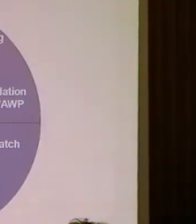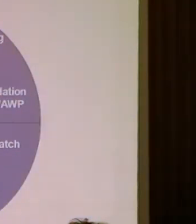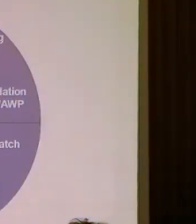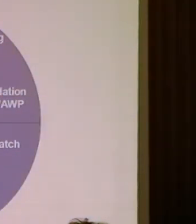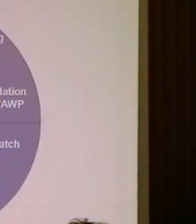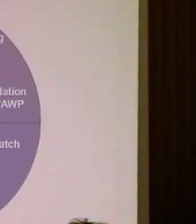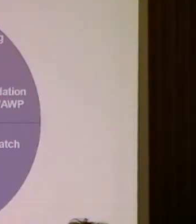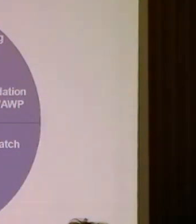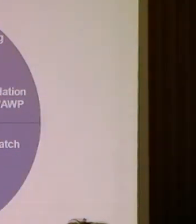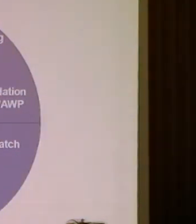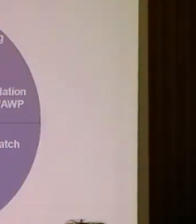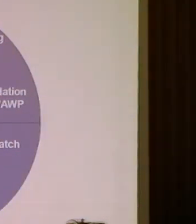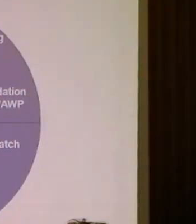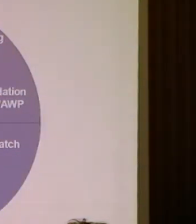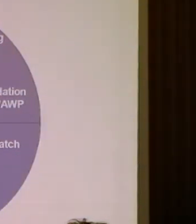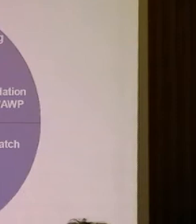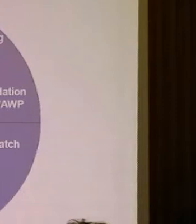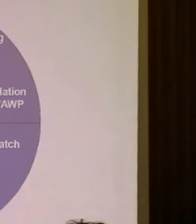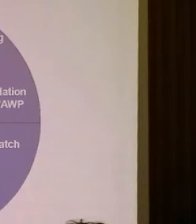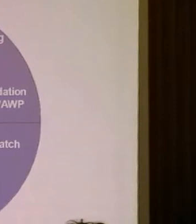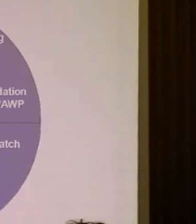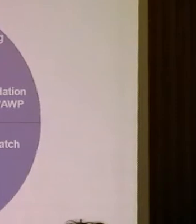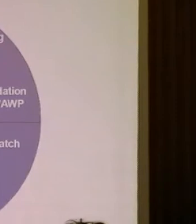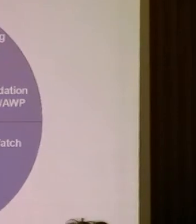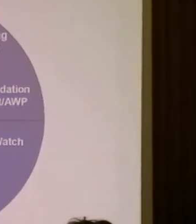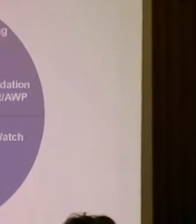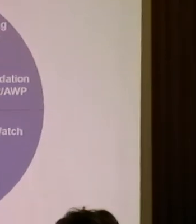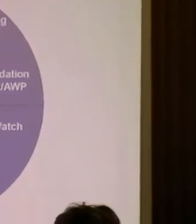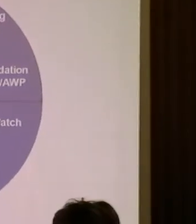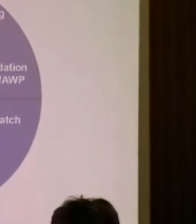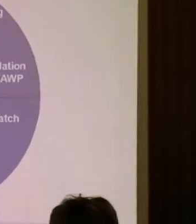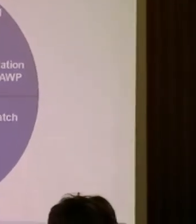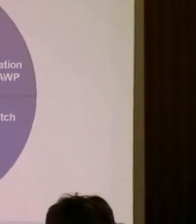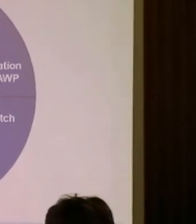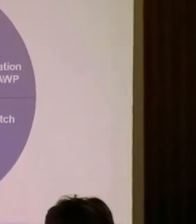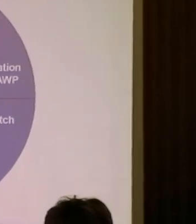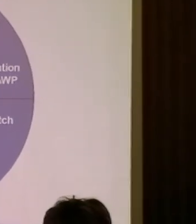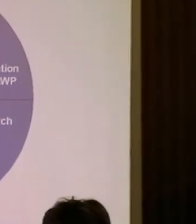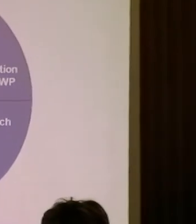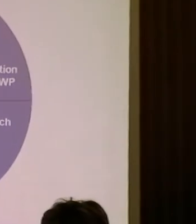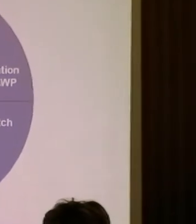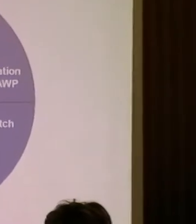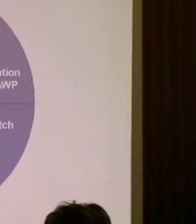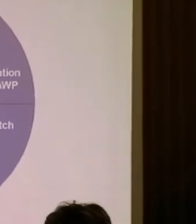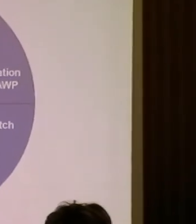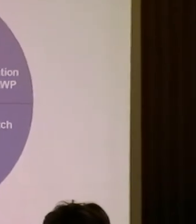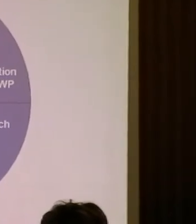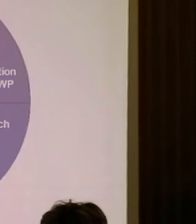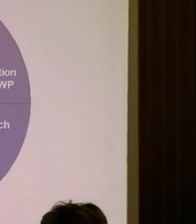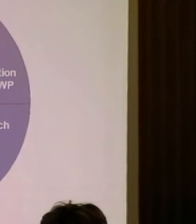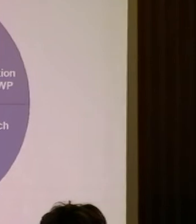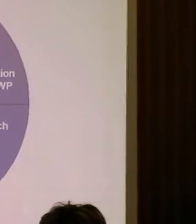summarise some of the early discussions, this is what the architecture is going to look like from 2013,